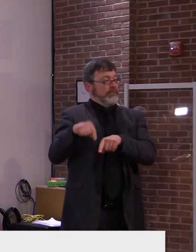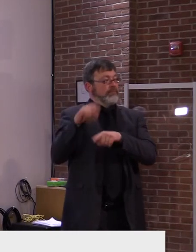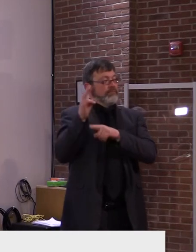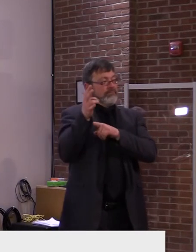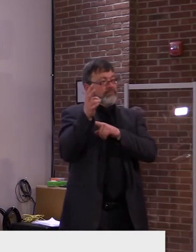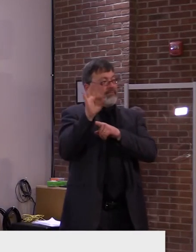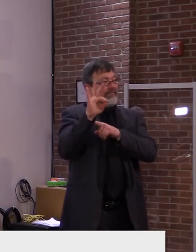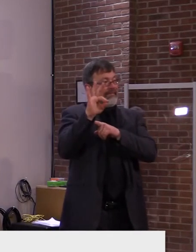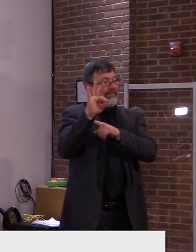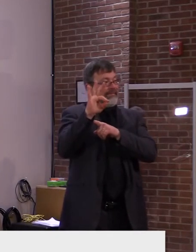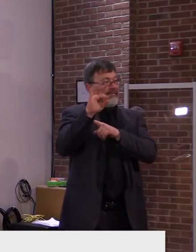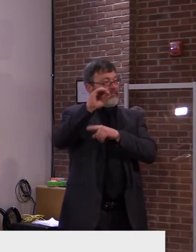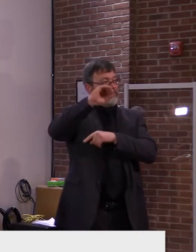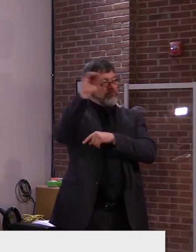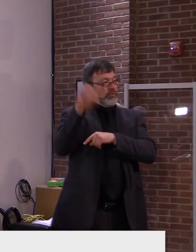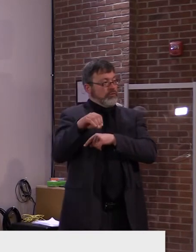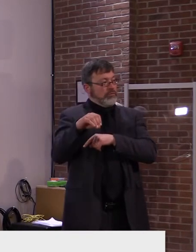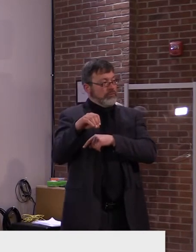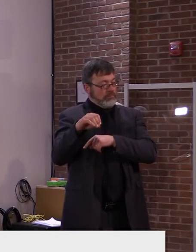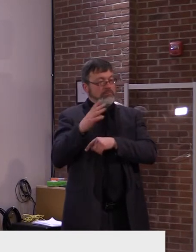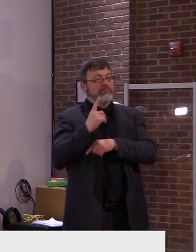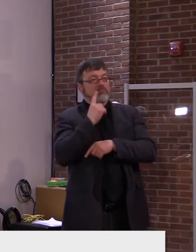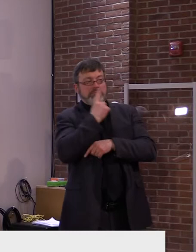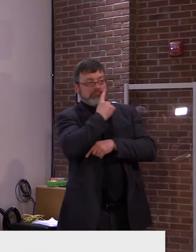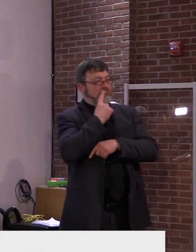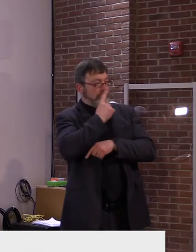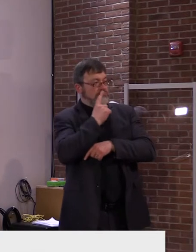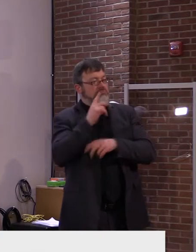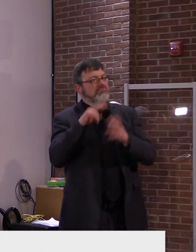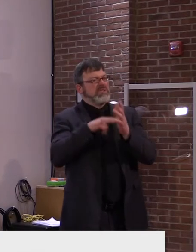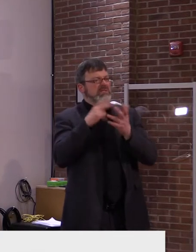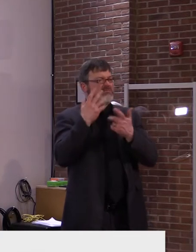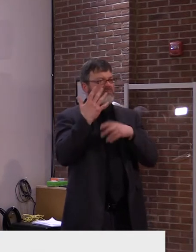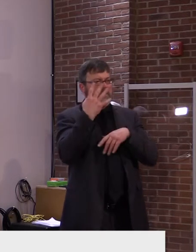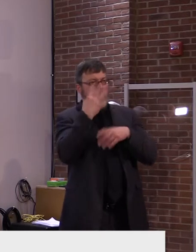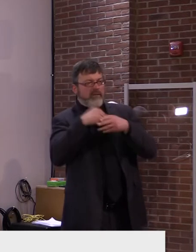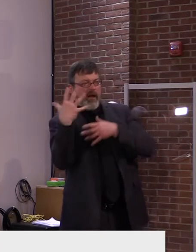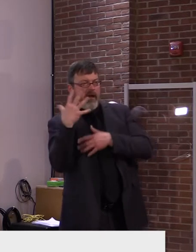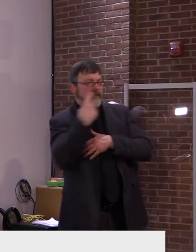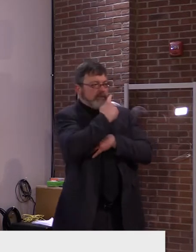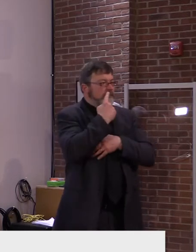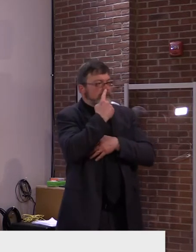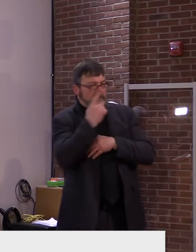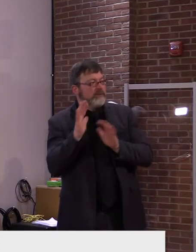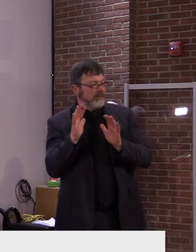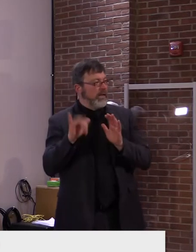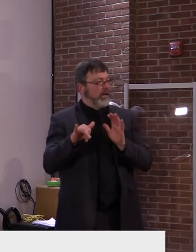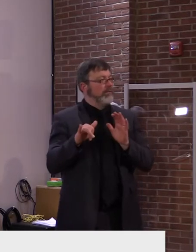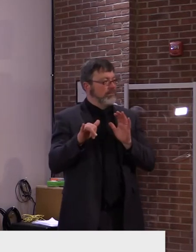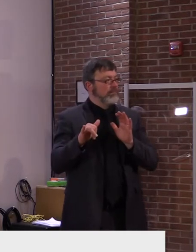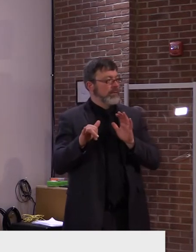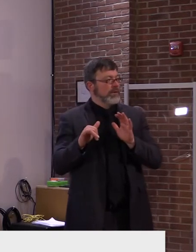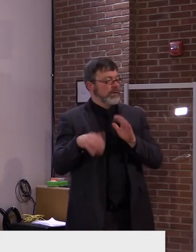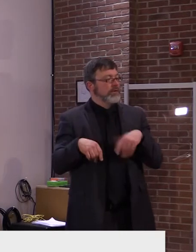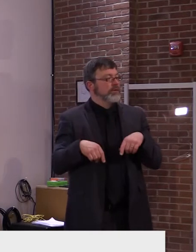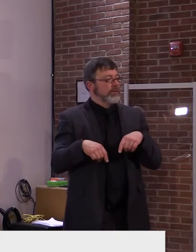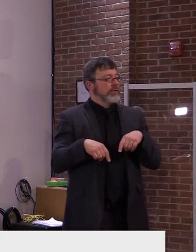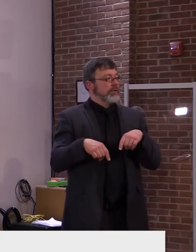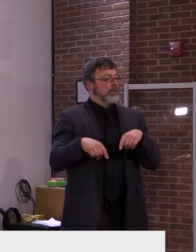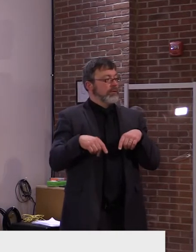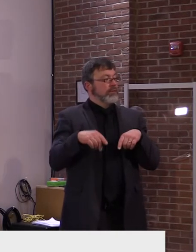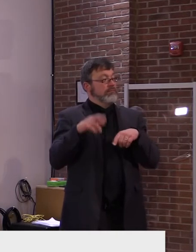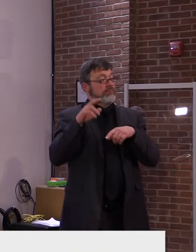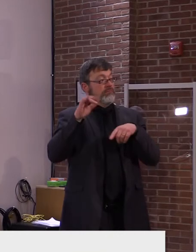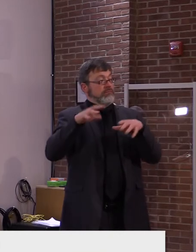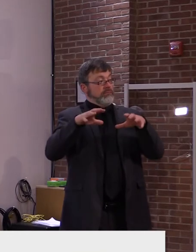35% with a Vermont address, 65% out of state. Testing was also encouraged for staff,